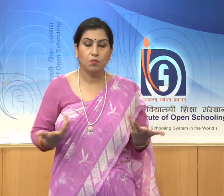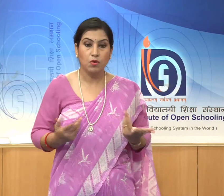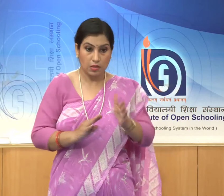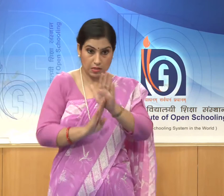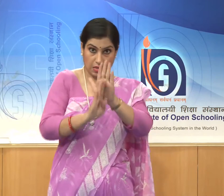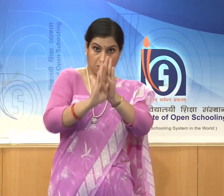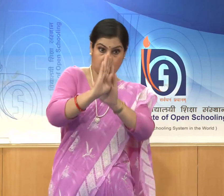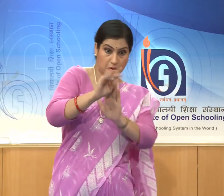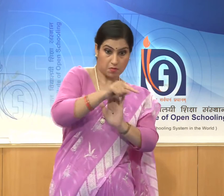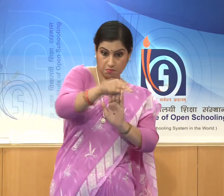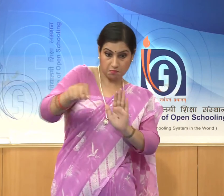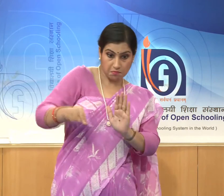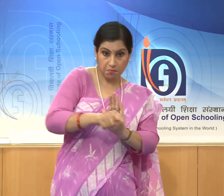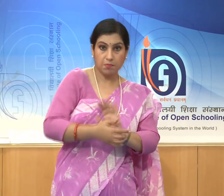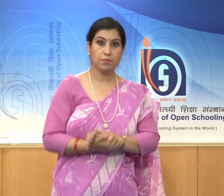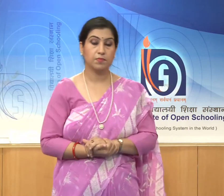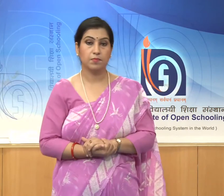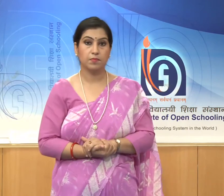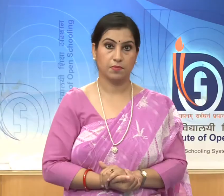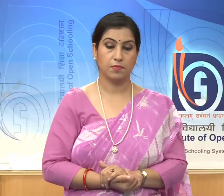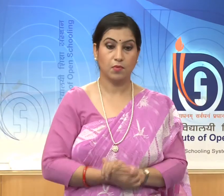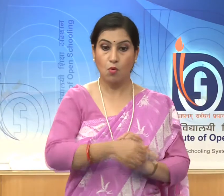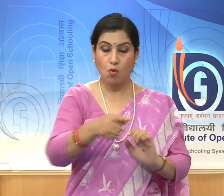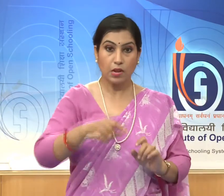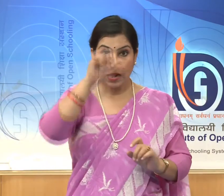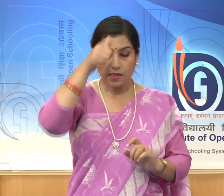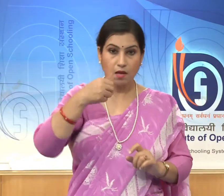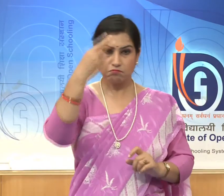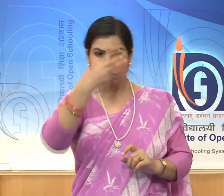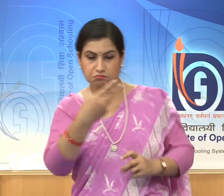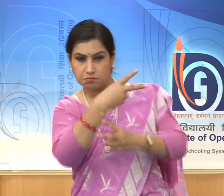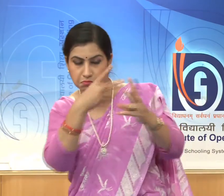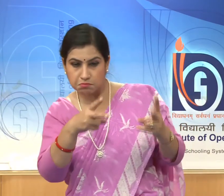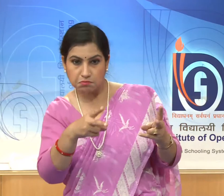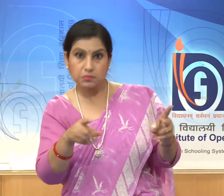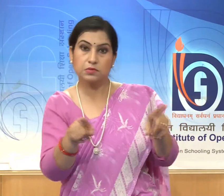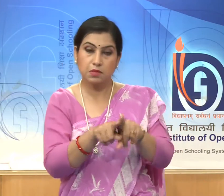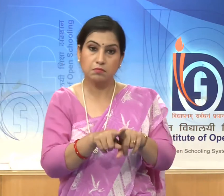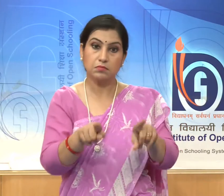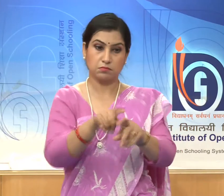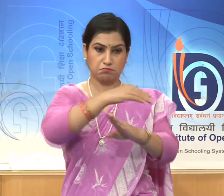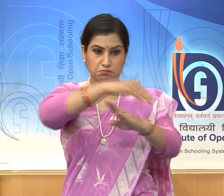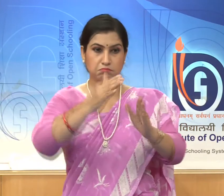of the Indian art and architecture.